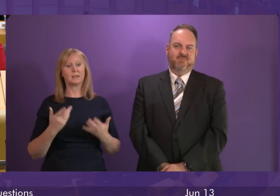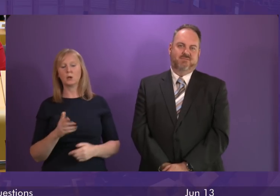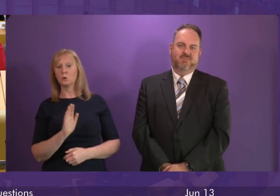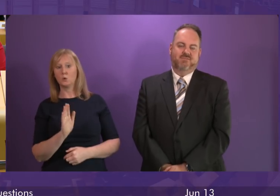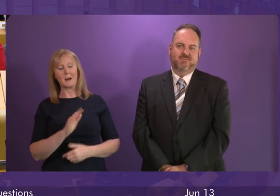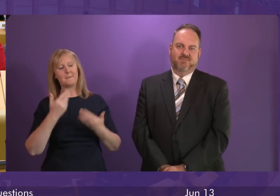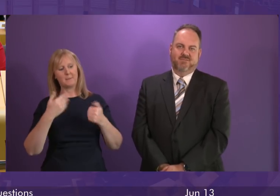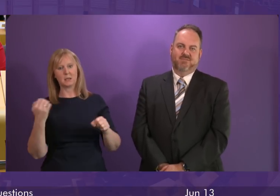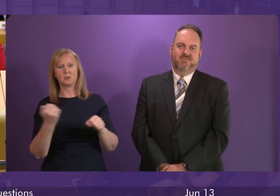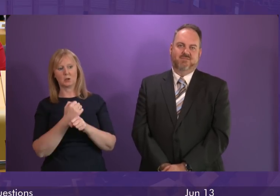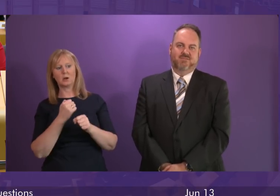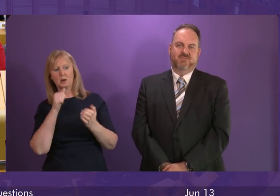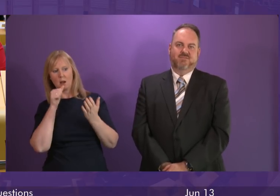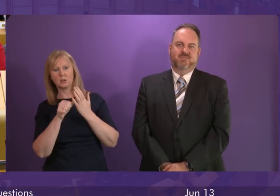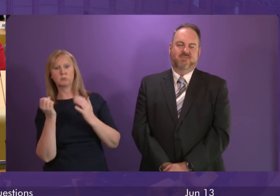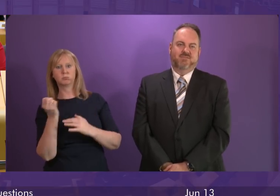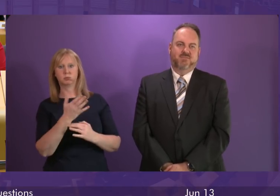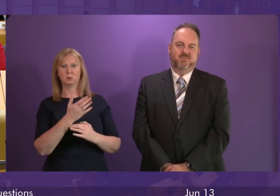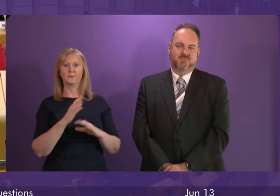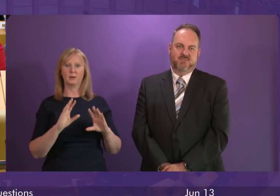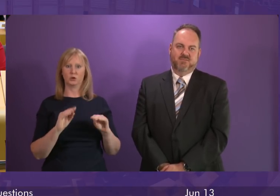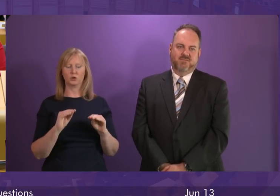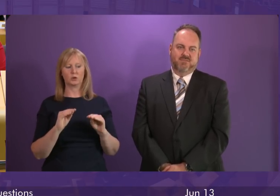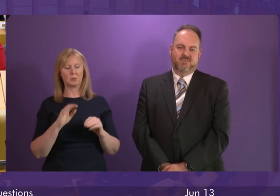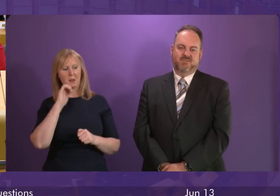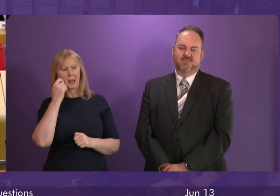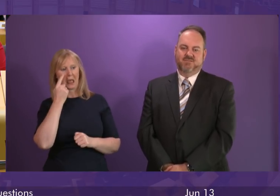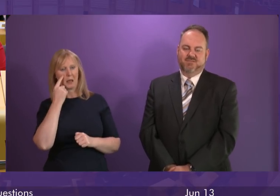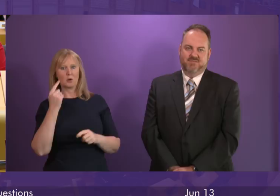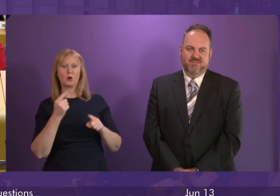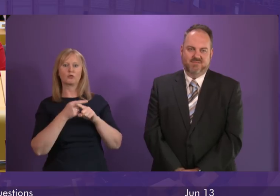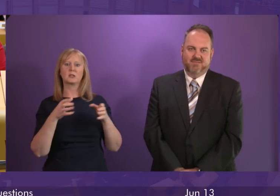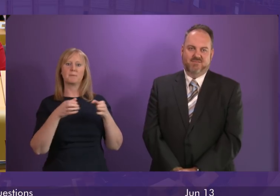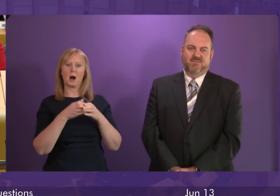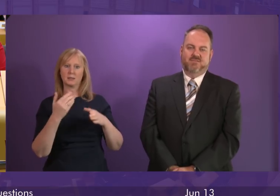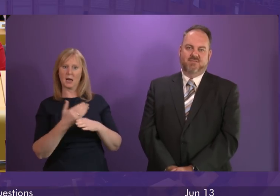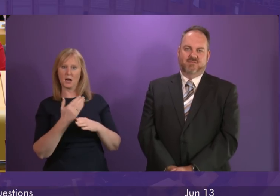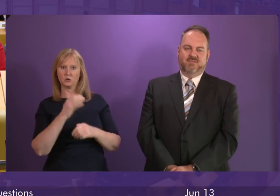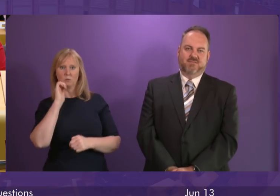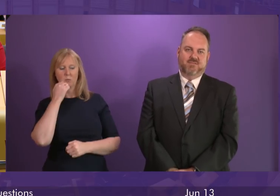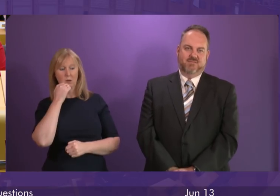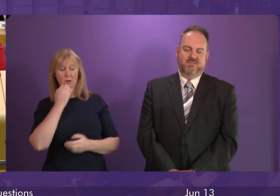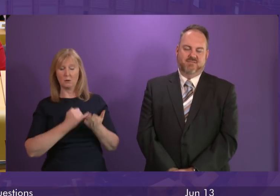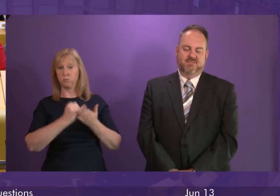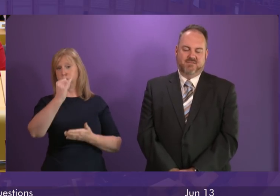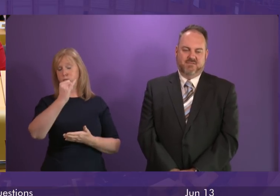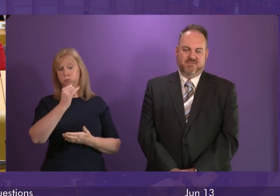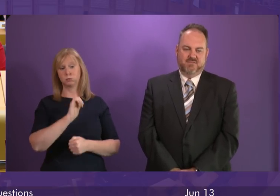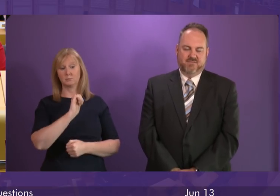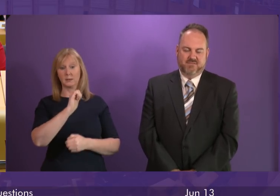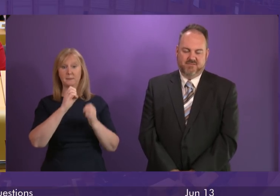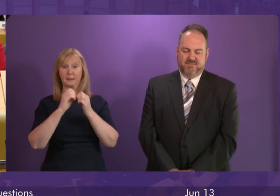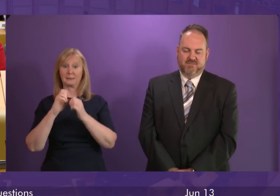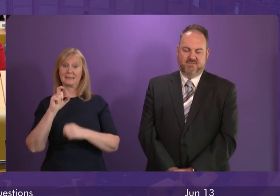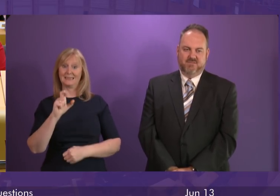We've, I think, got on and done it. But yes, we will look at any cross-party action. I oppose the decision that's been taken by the BBC.